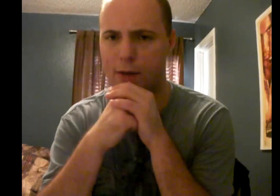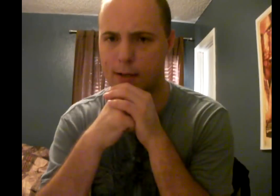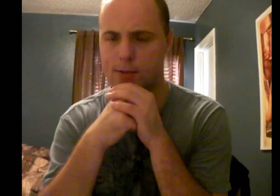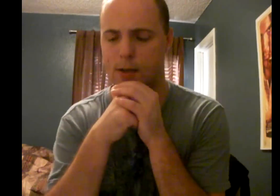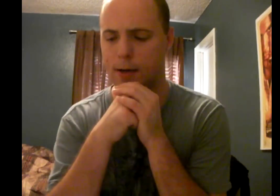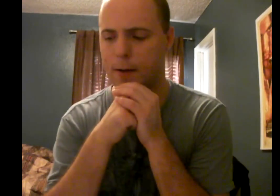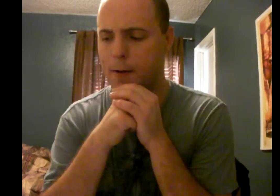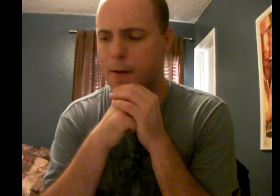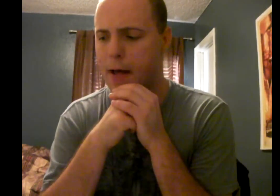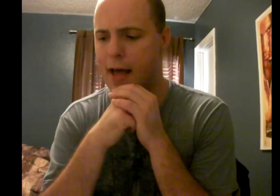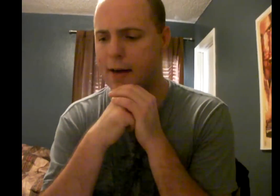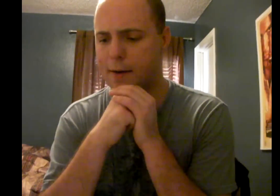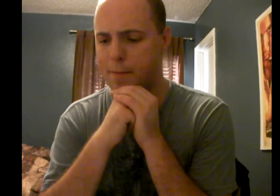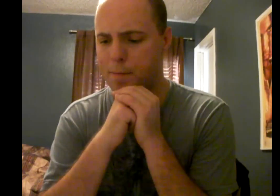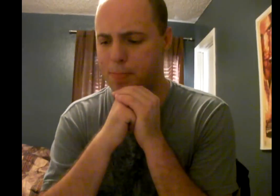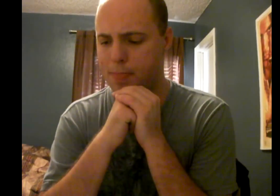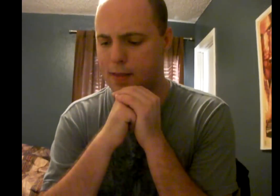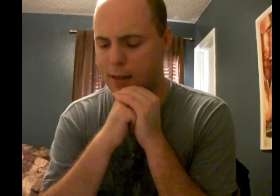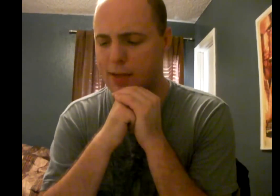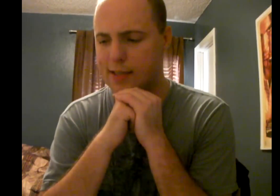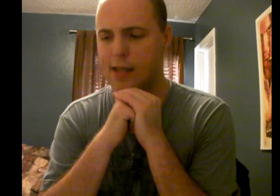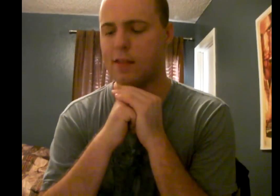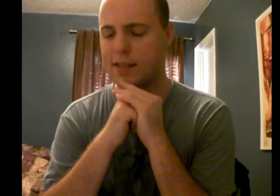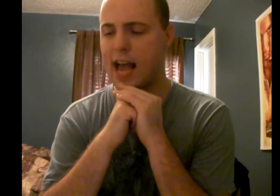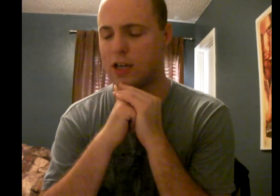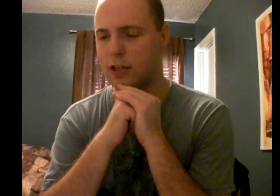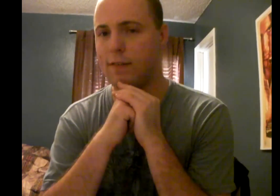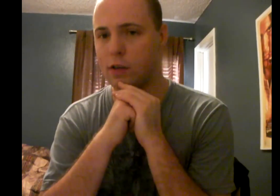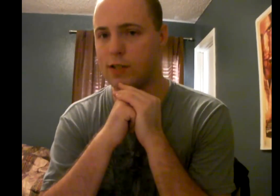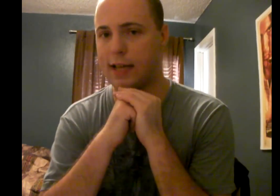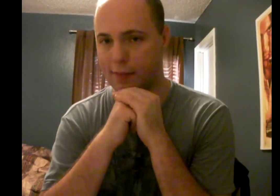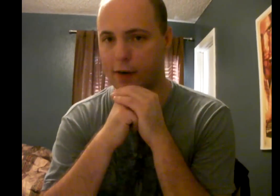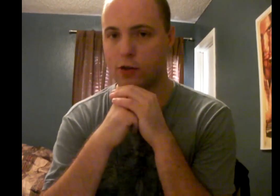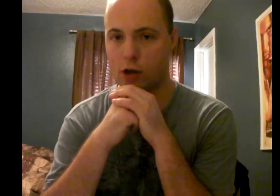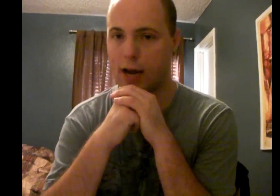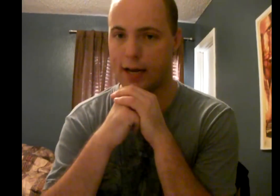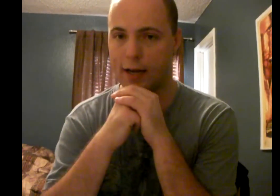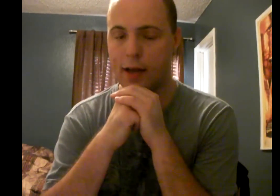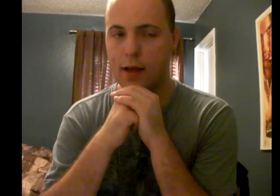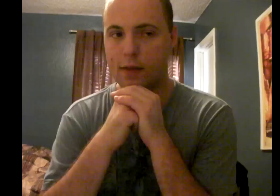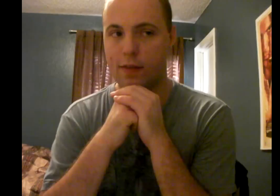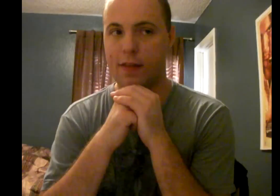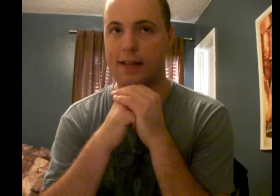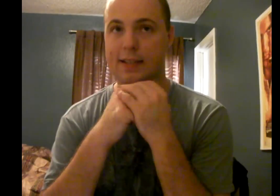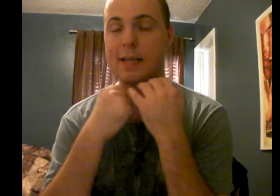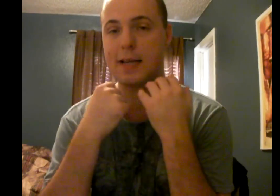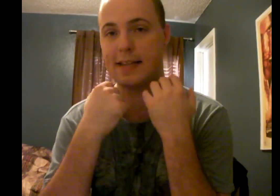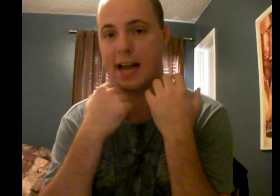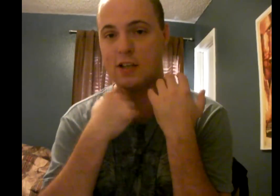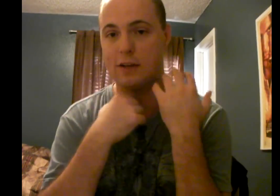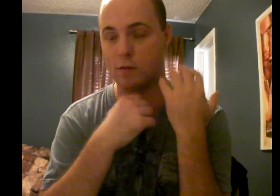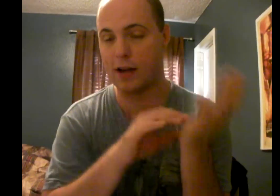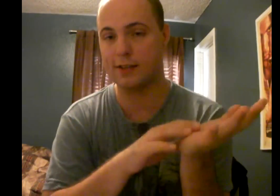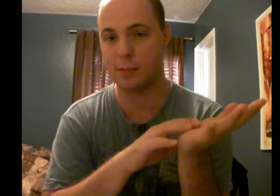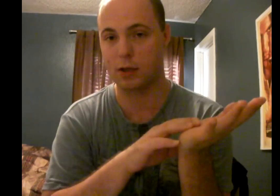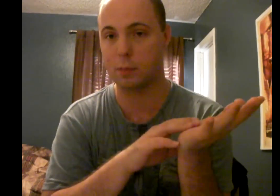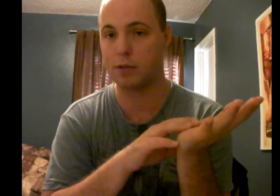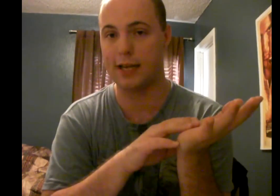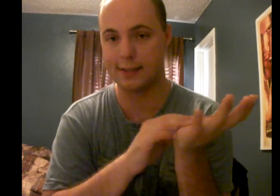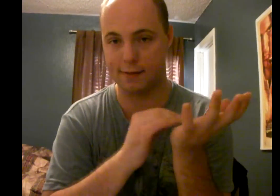Vampires Suck. And let me say that this actually feels like they're trying. It seems like they actually read some of the complaints